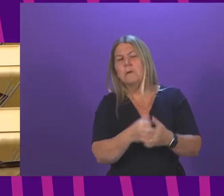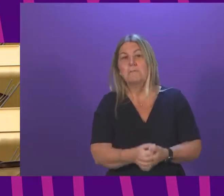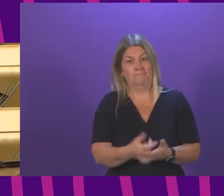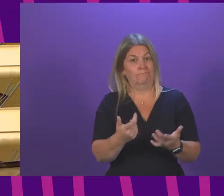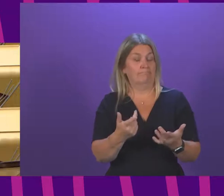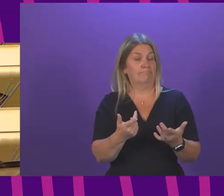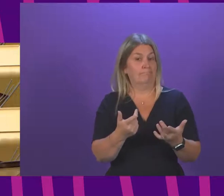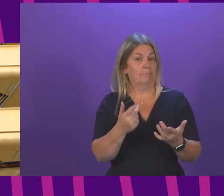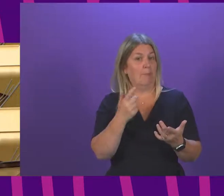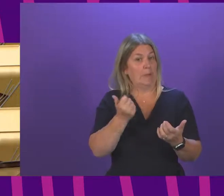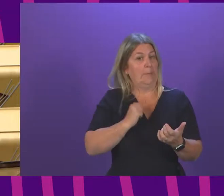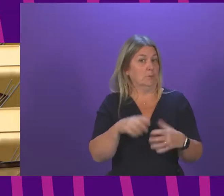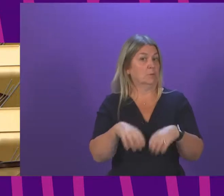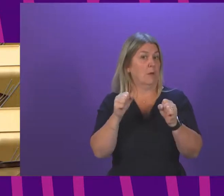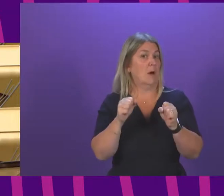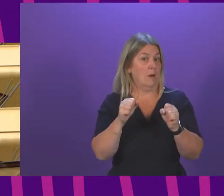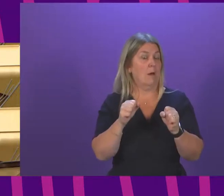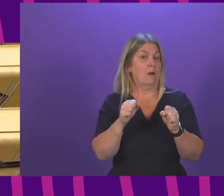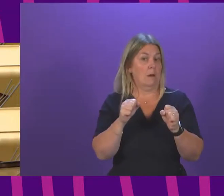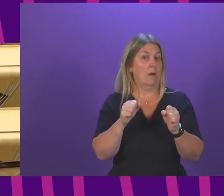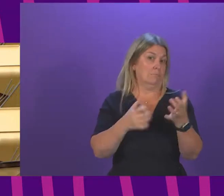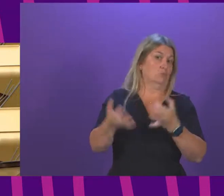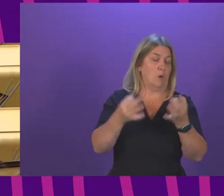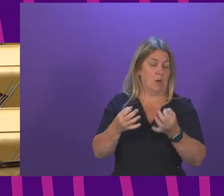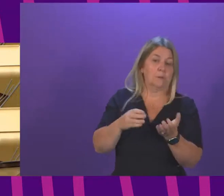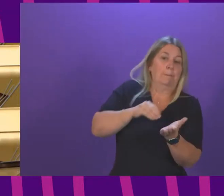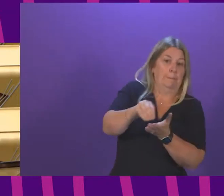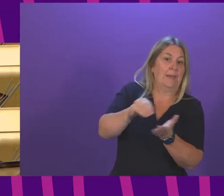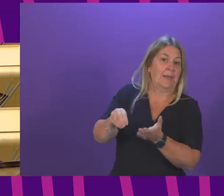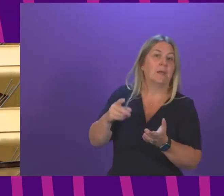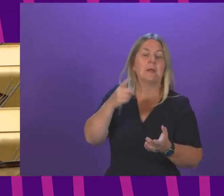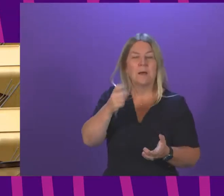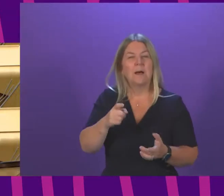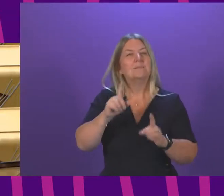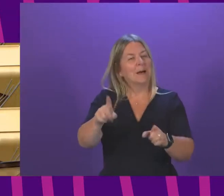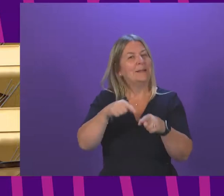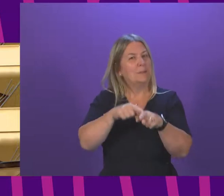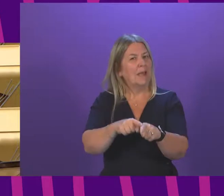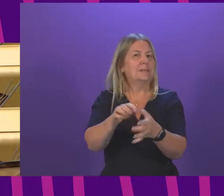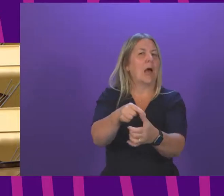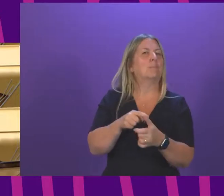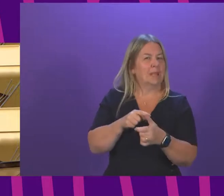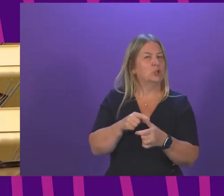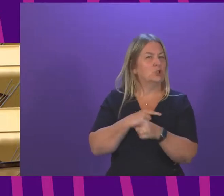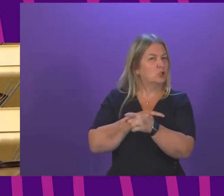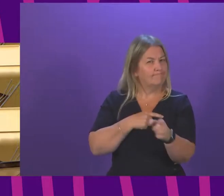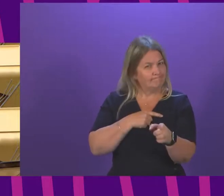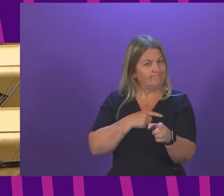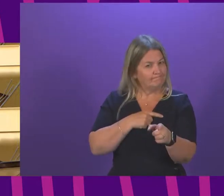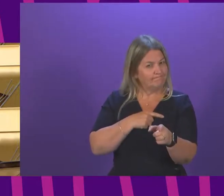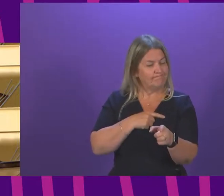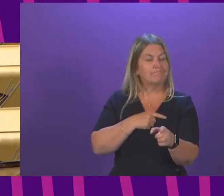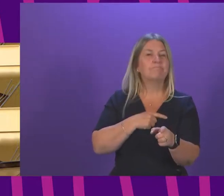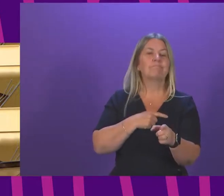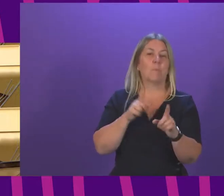that. What then flows in relation to payments being made is slightly dependent on the applications that come forward and the nature of the